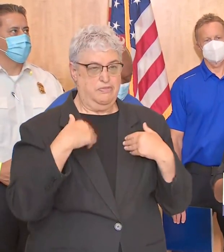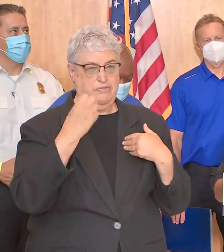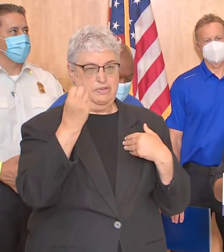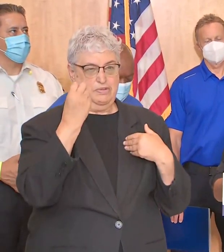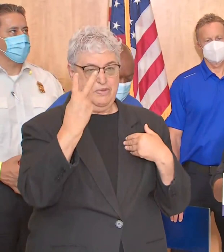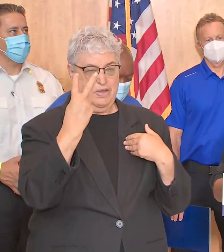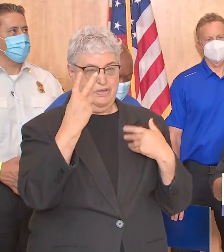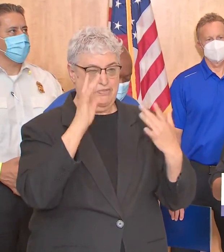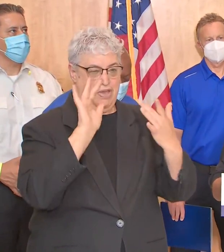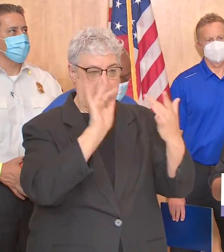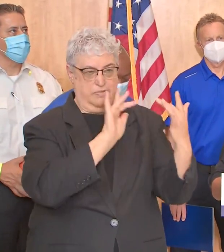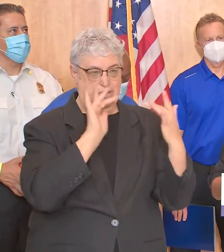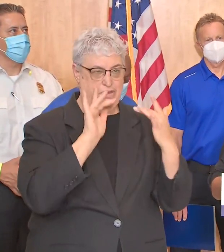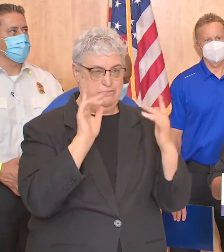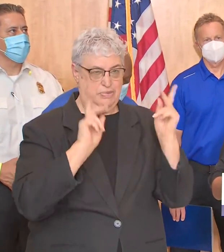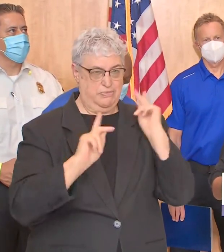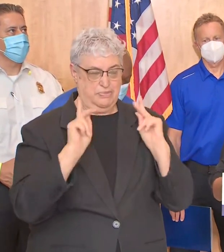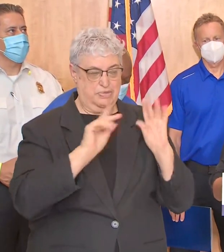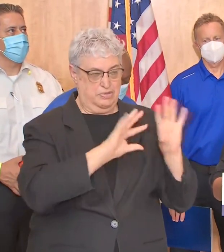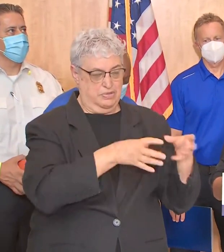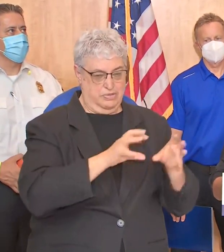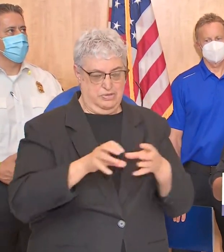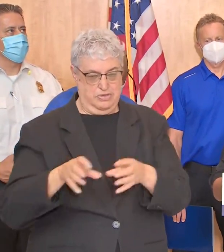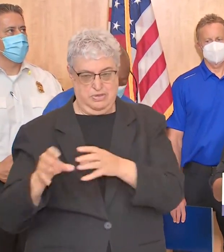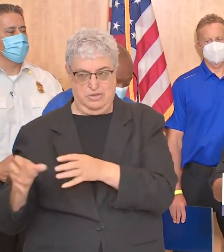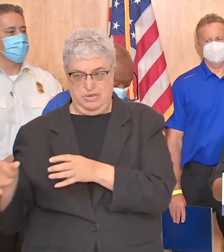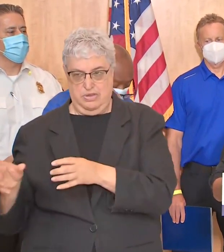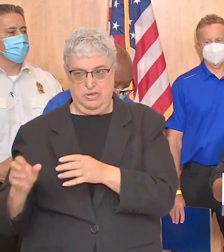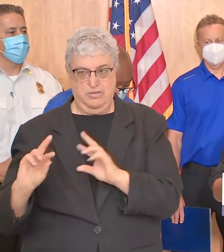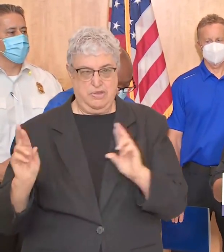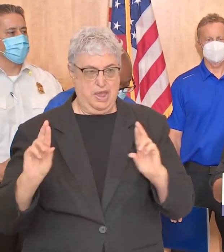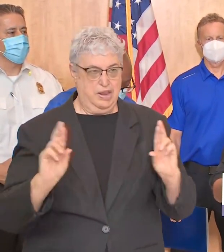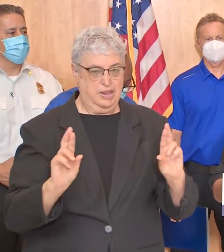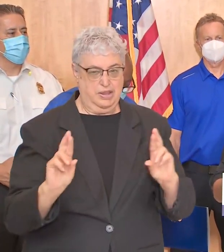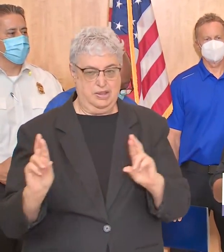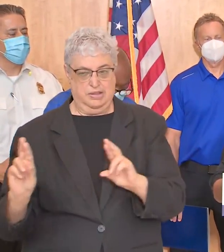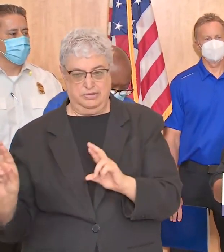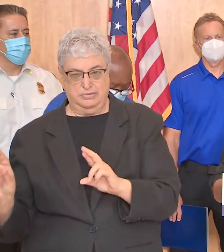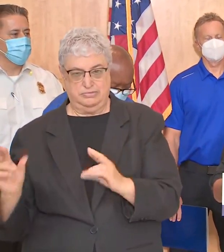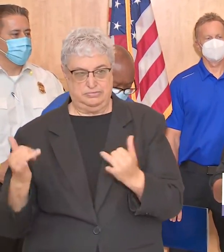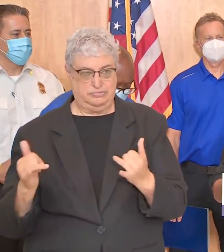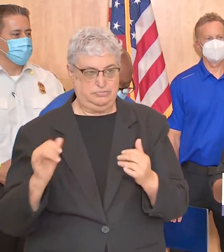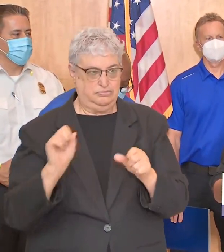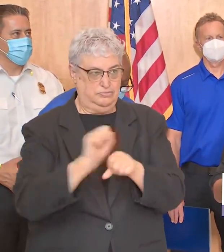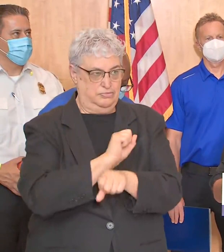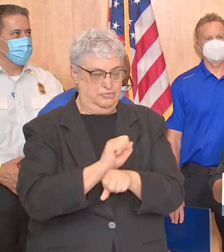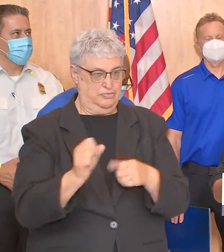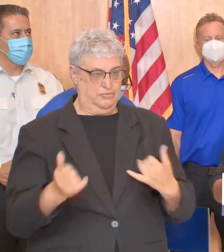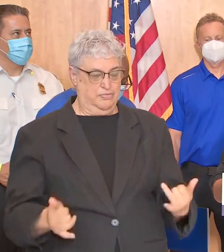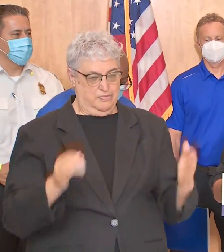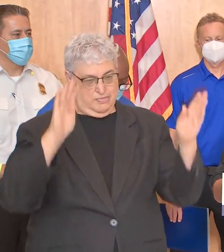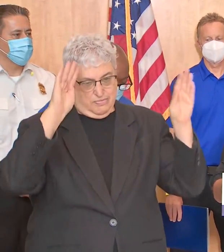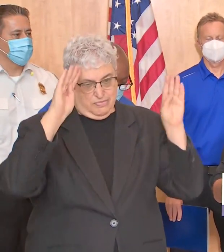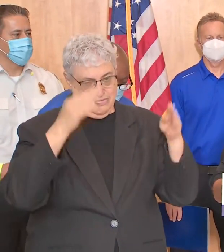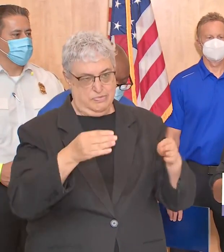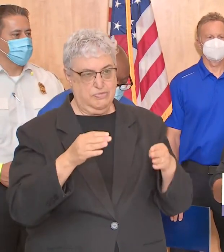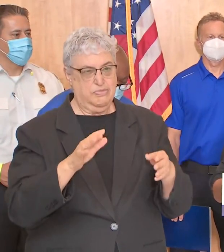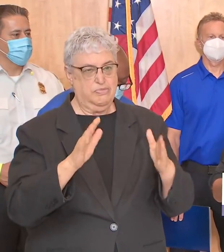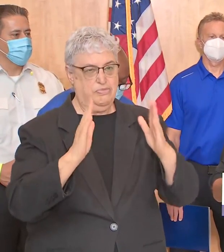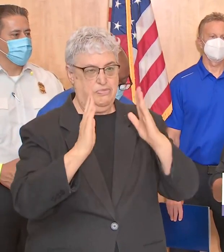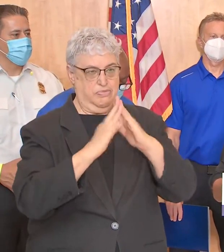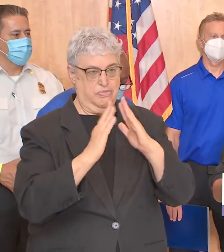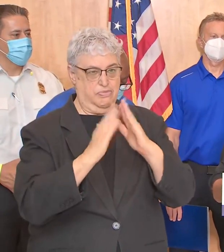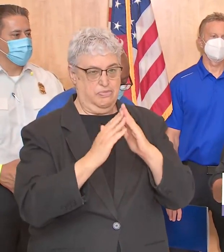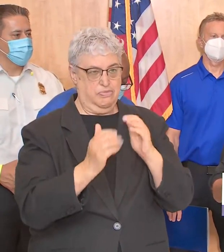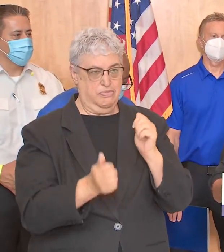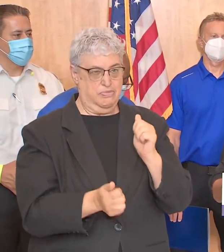outreach teams that have been operating in our own current standby several of those teams are working right now focusing on the areas of the town